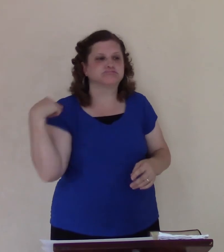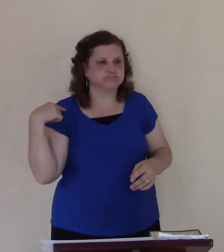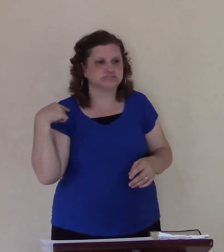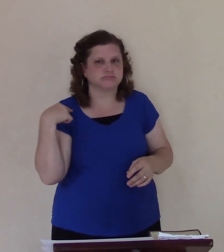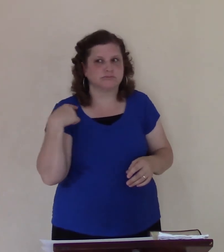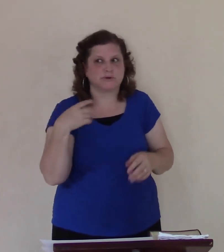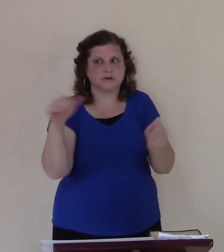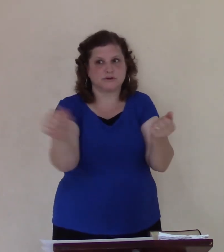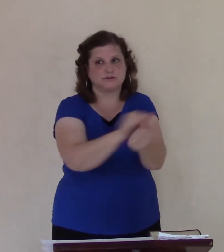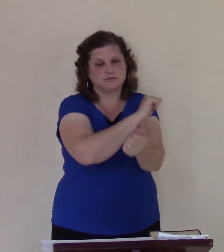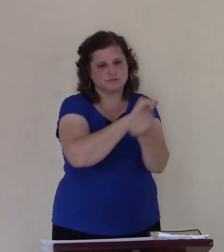that's not right